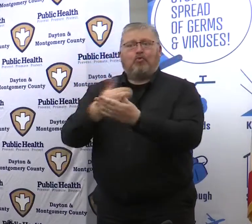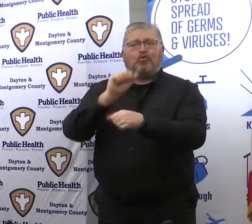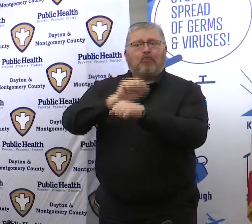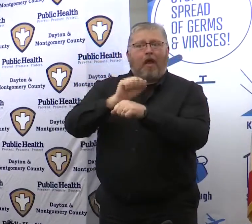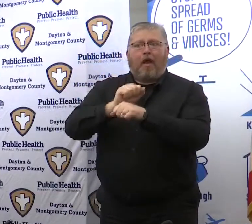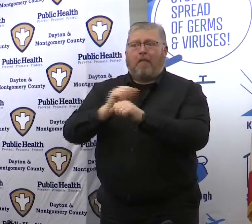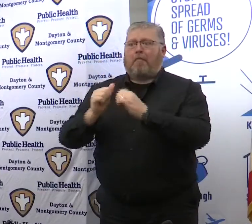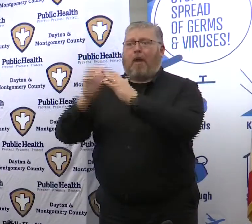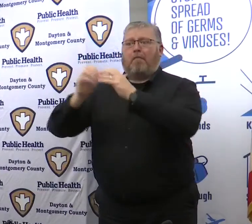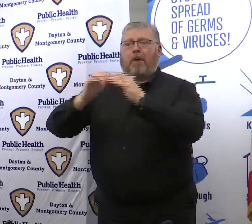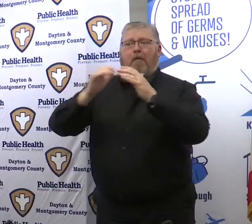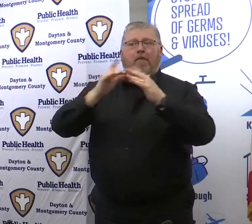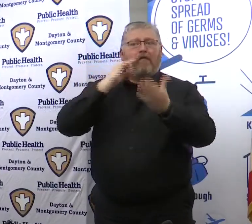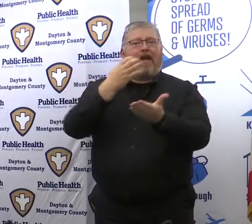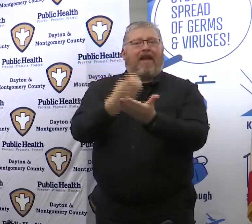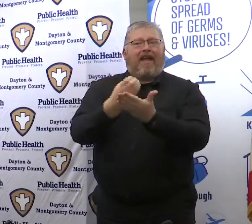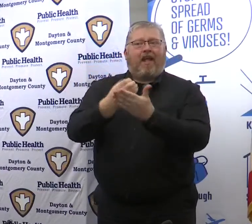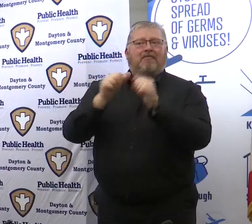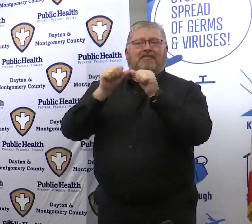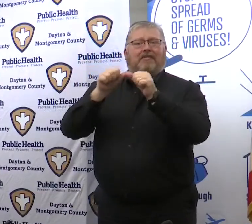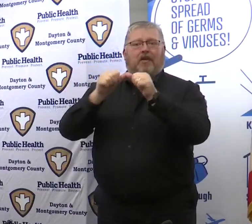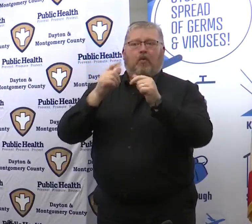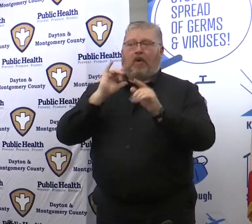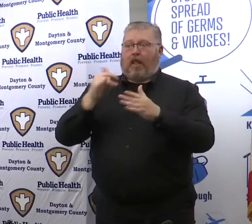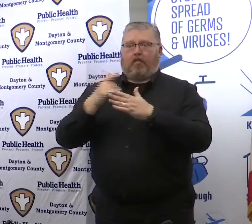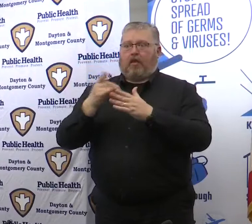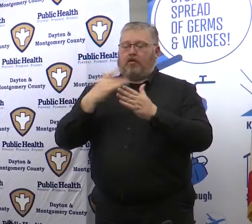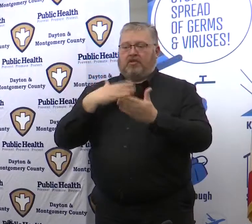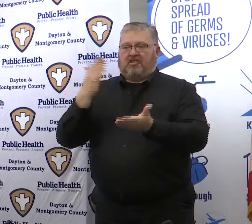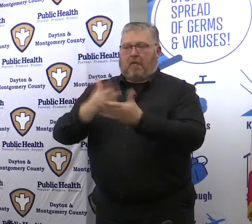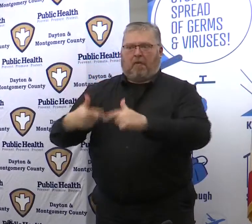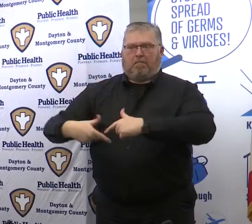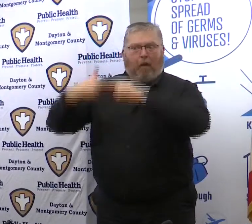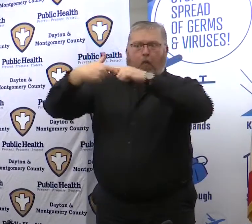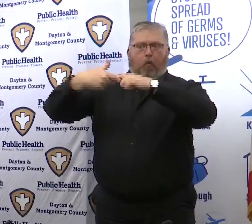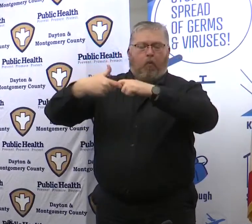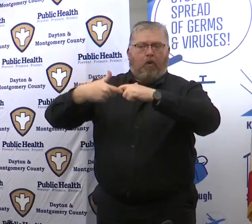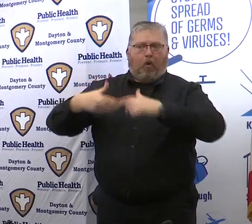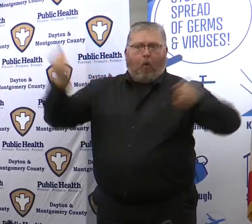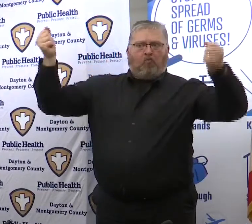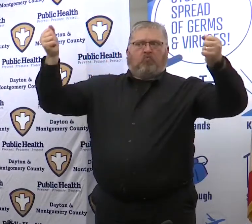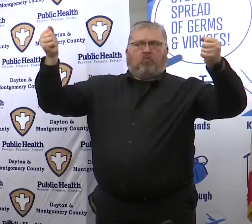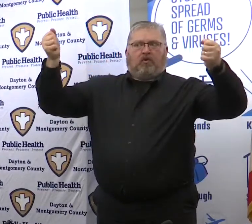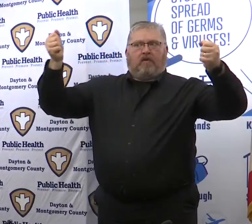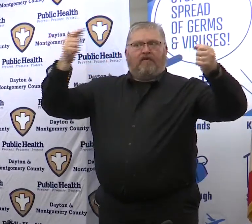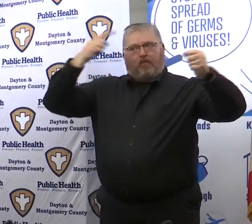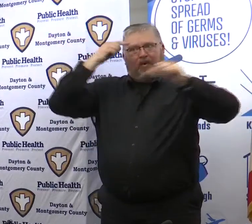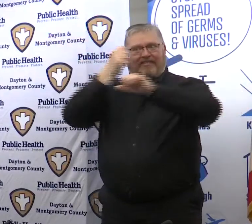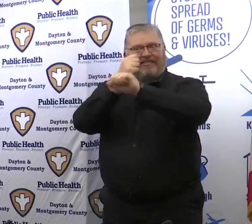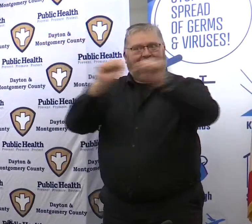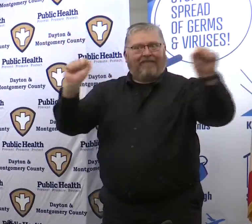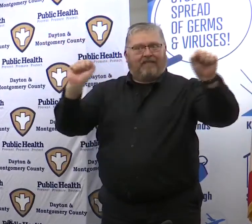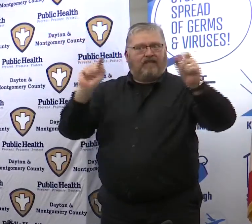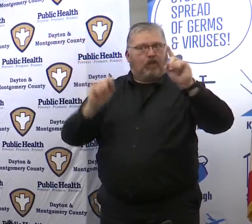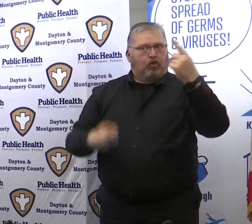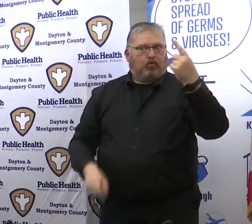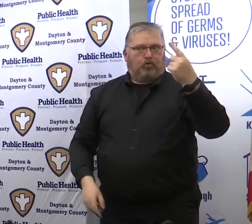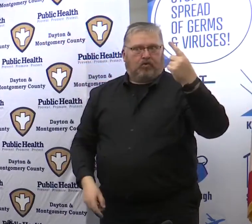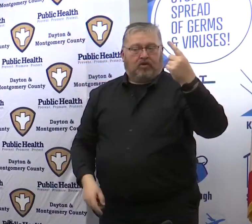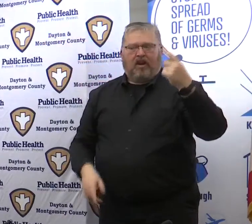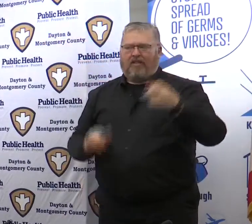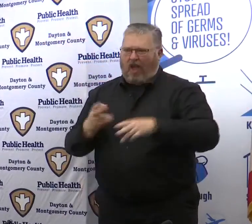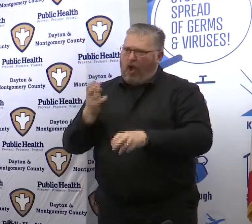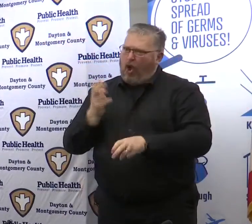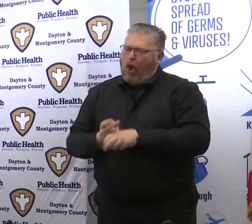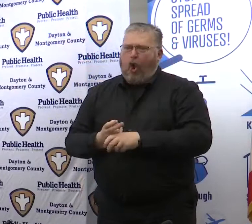and give economic sustainability and we are ripping that away right now in order for keeping people safe and saving lives and that is